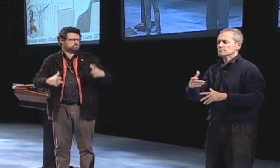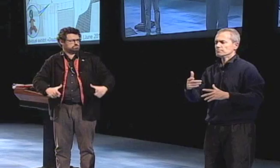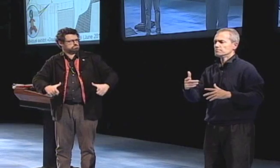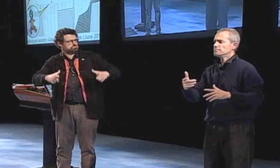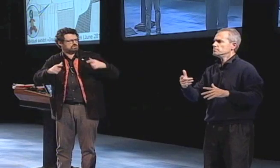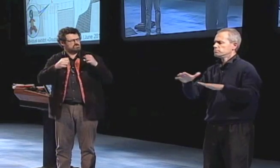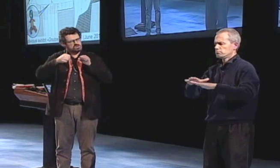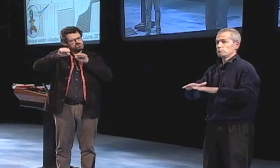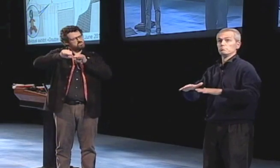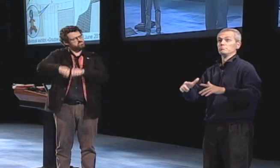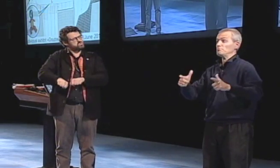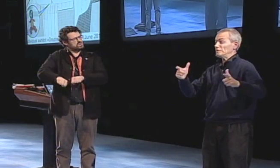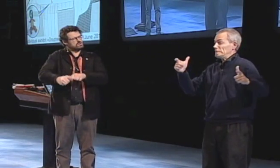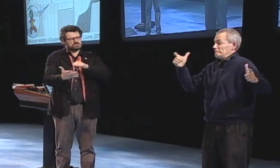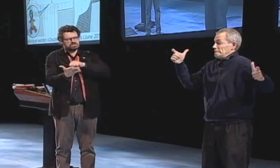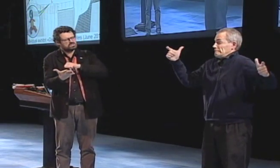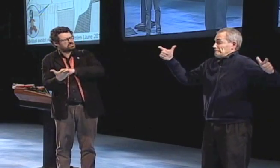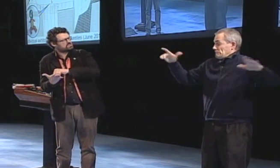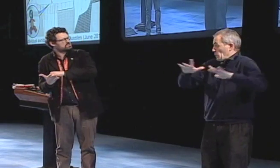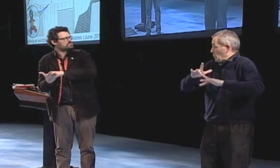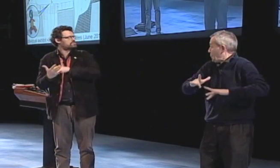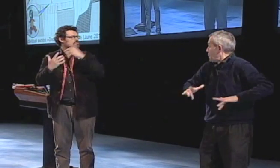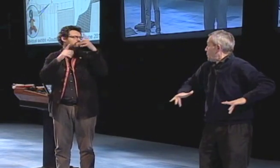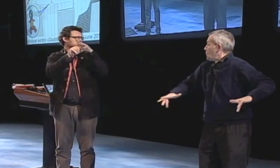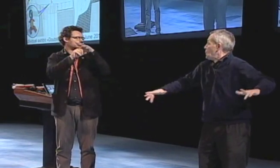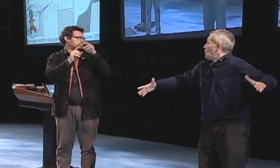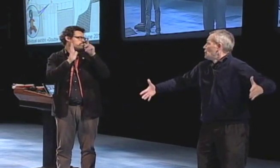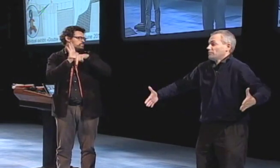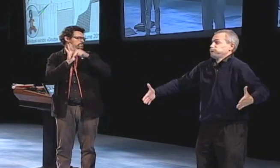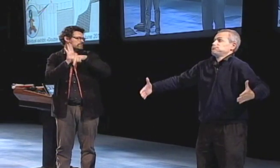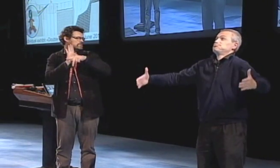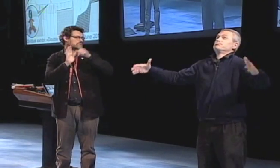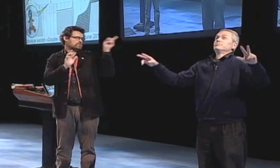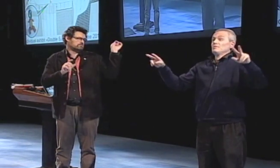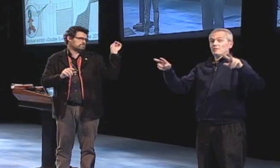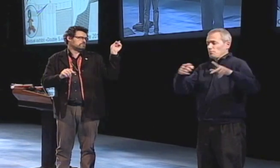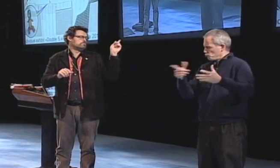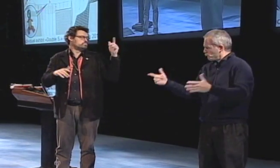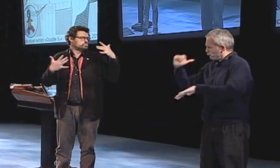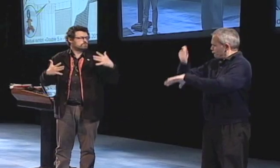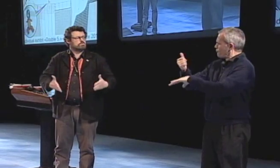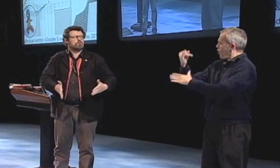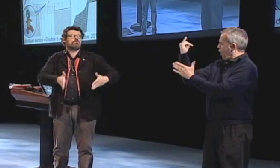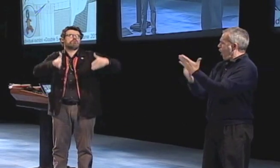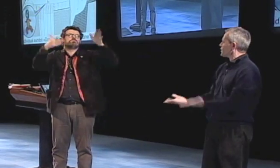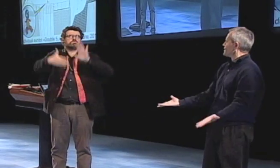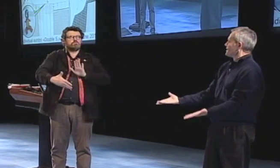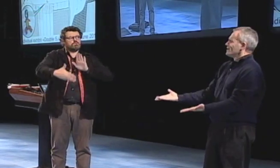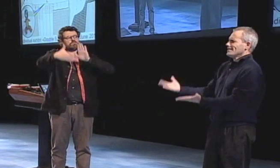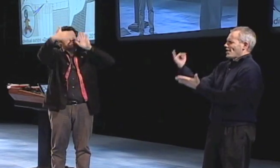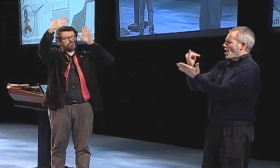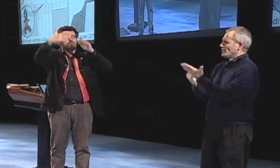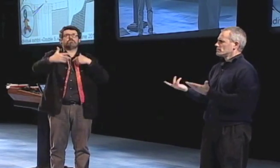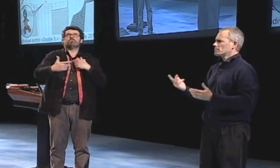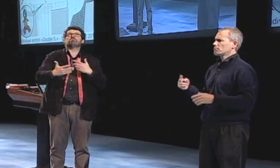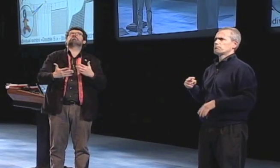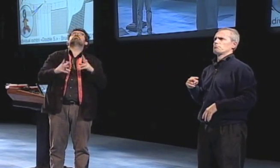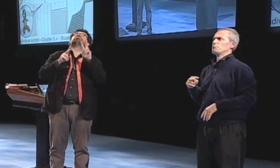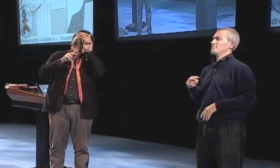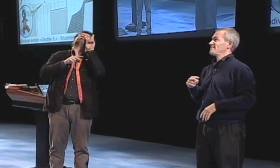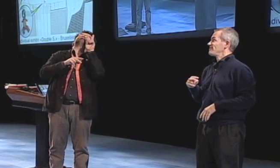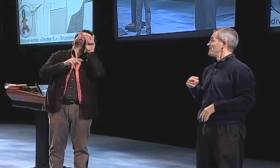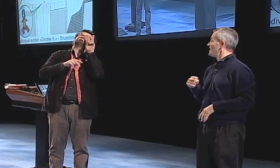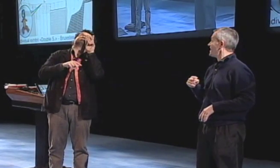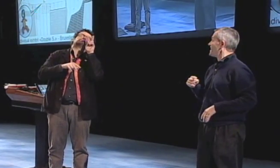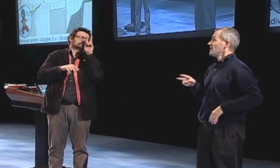exhibit in this space the space is vast it's vast and it's quite empty and we